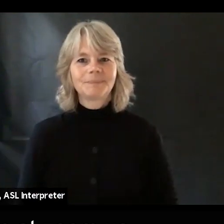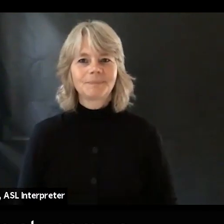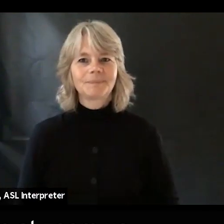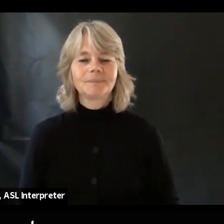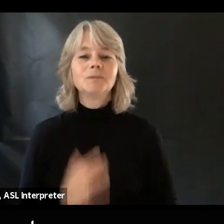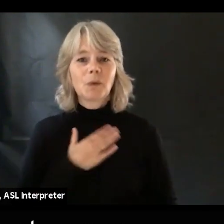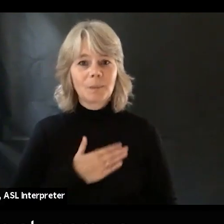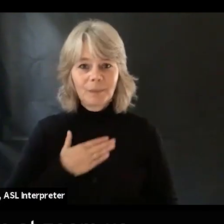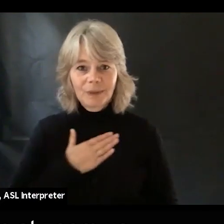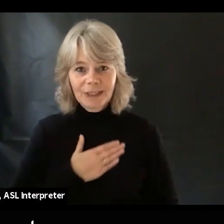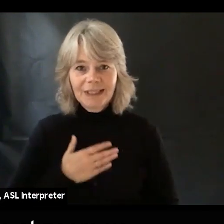everyone to join in.